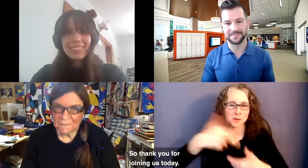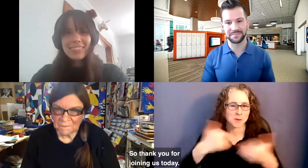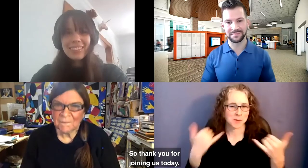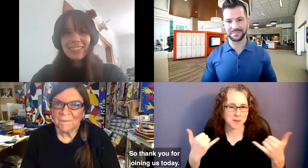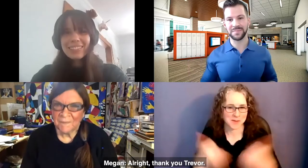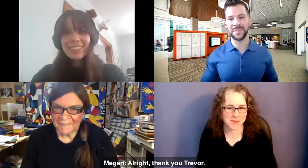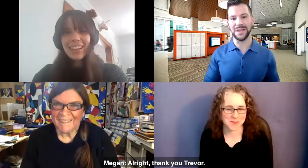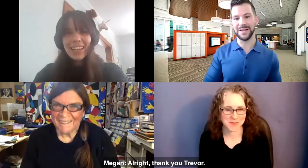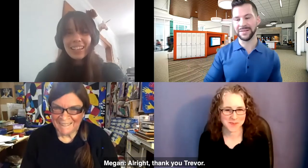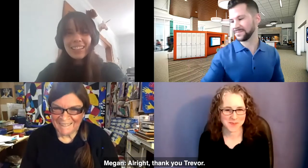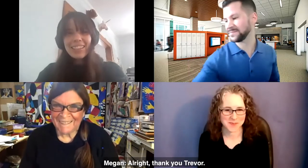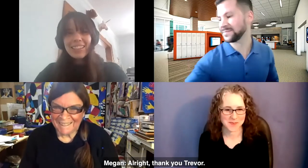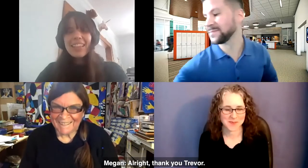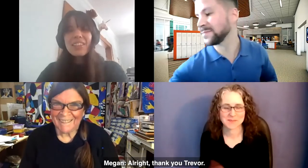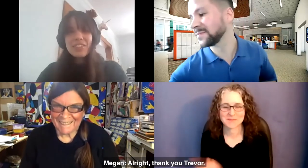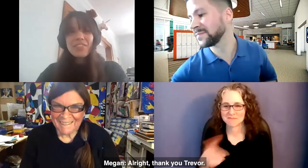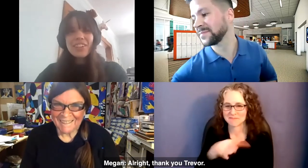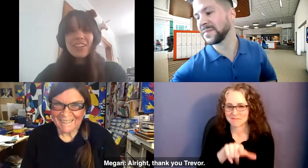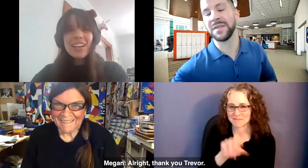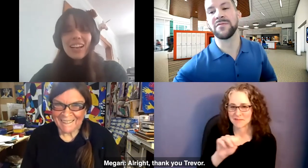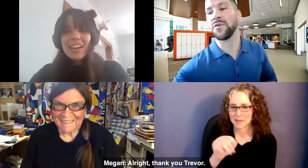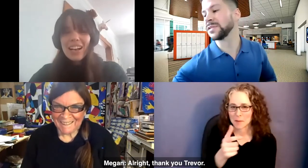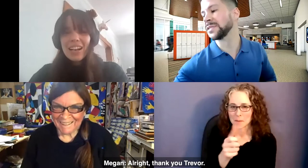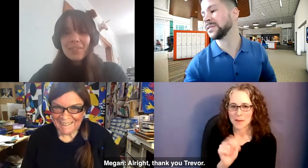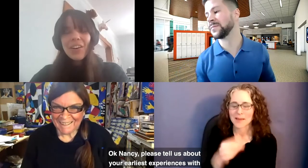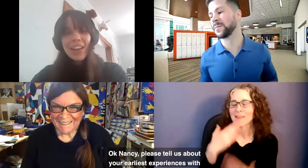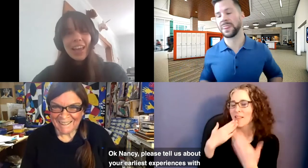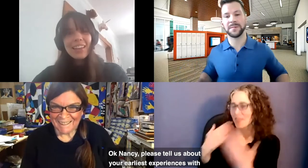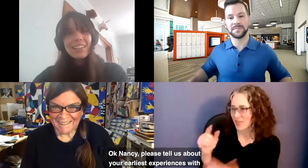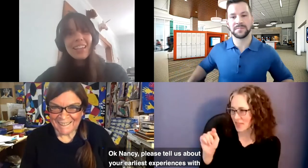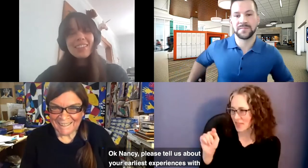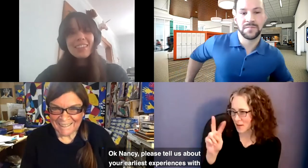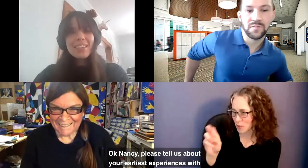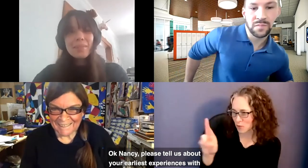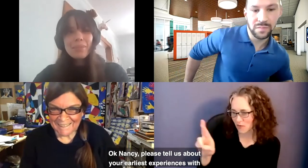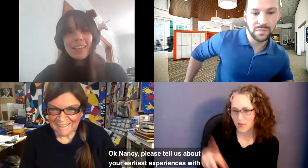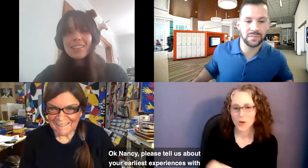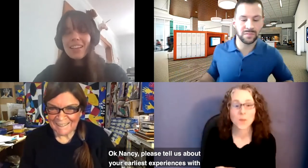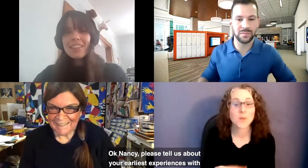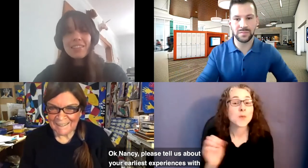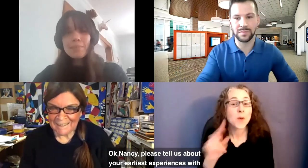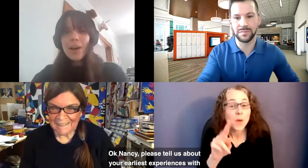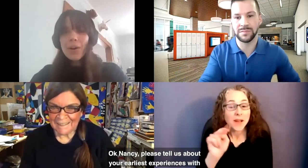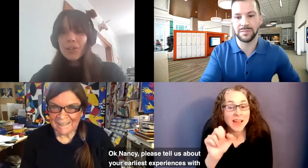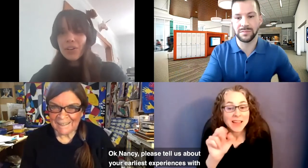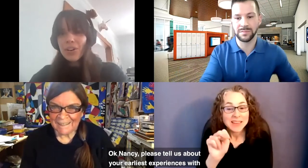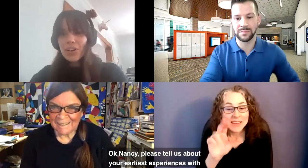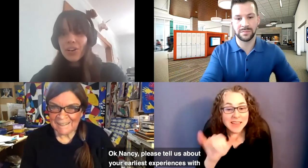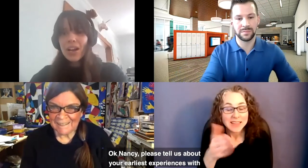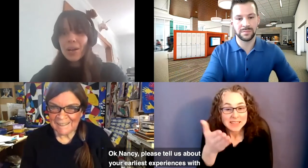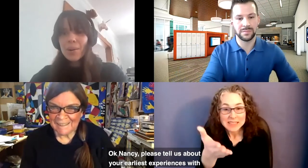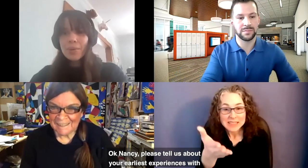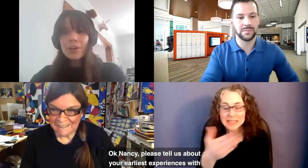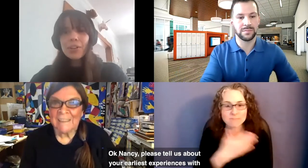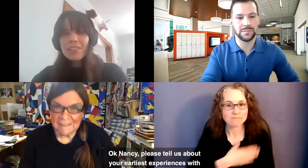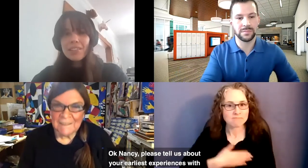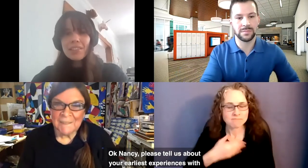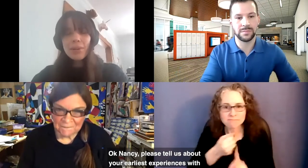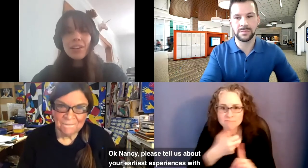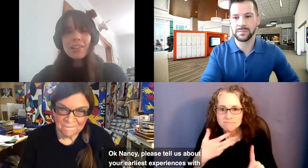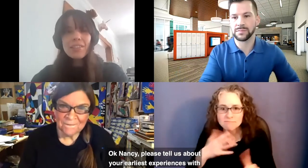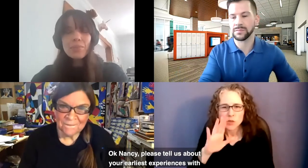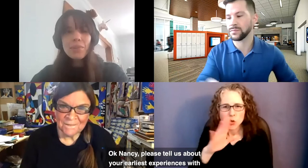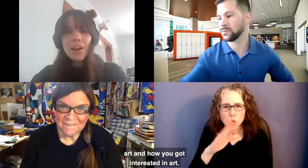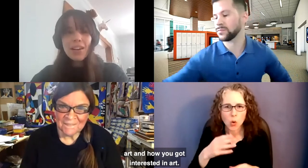Megan speaking. All right. Thank you, Trevor. Okay, Nancy, please tell us about your earliest